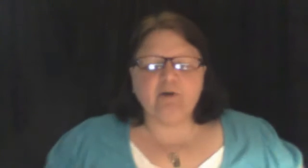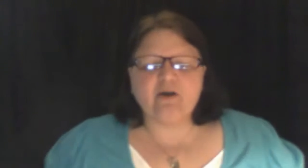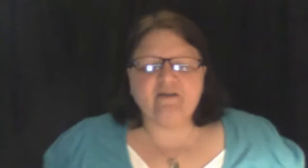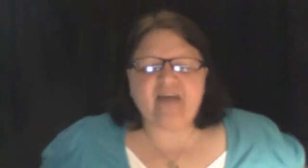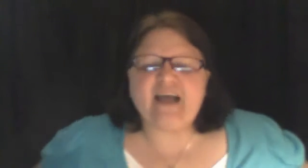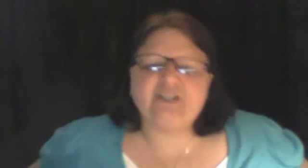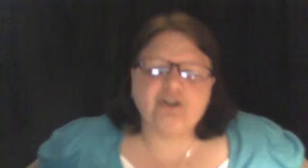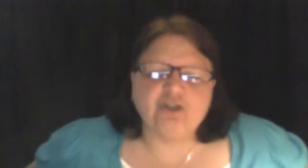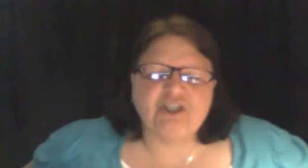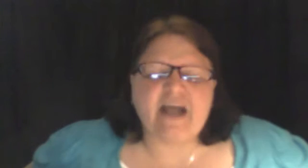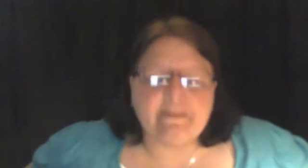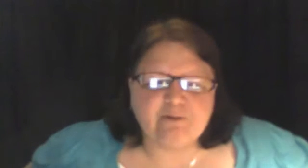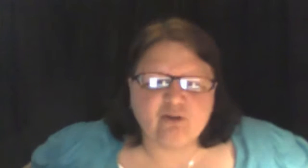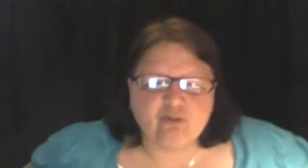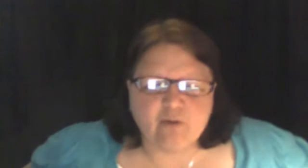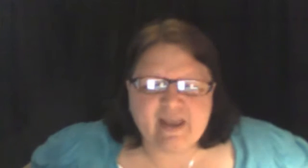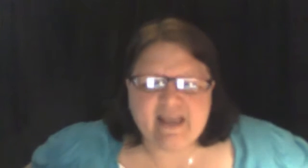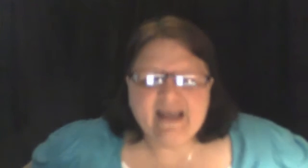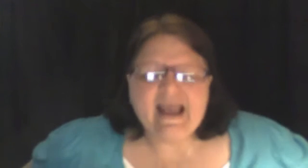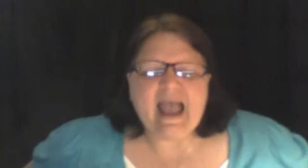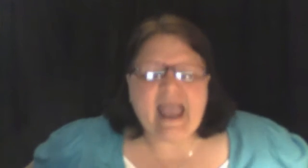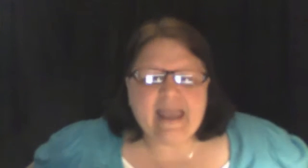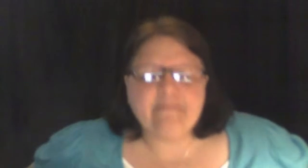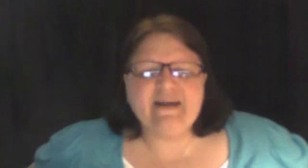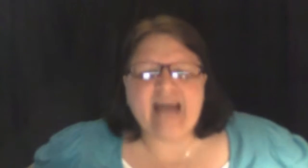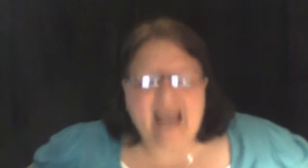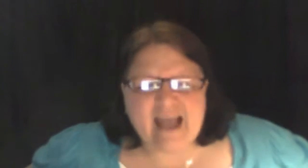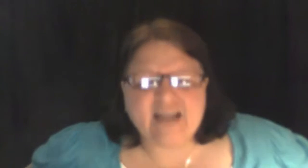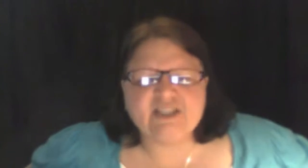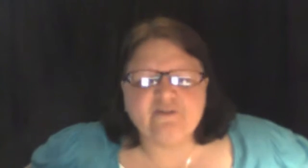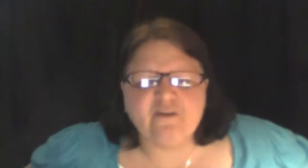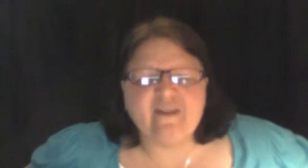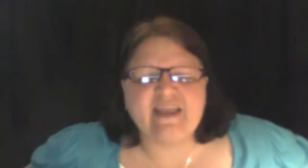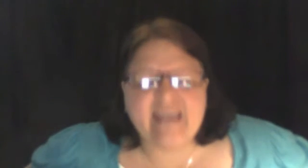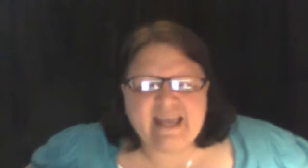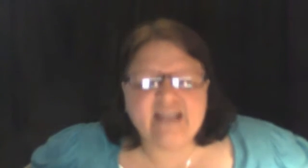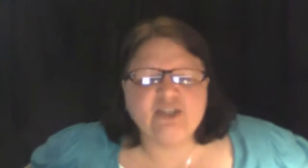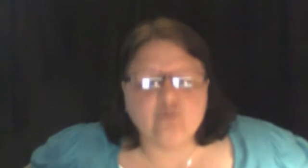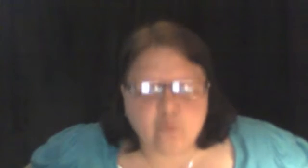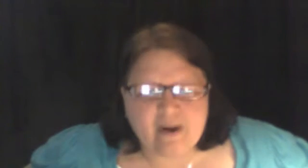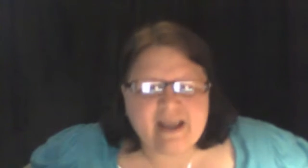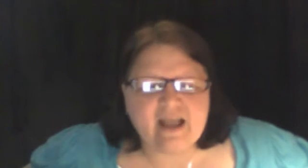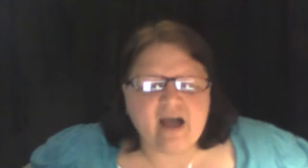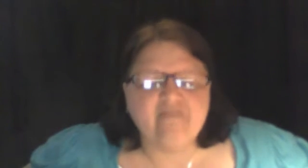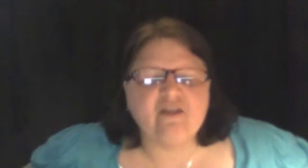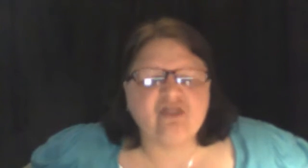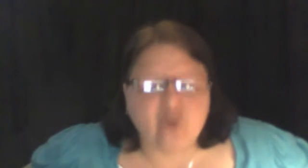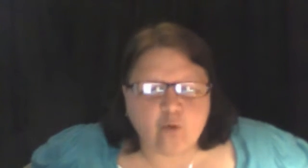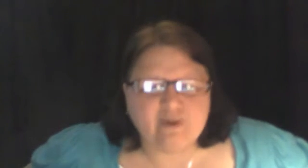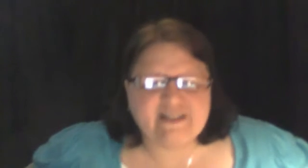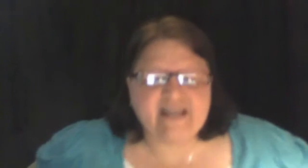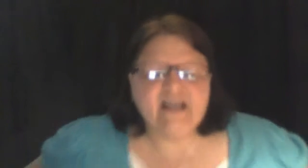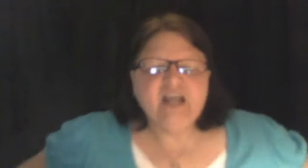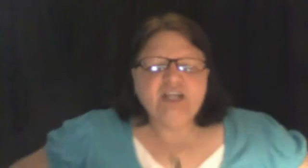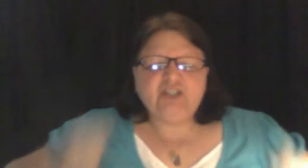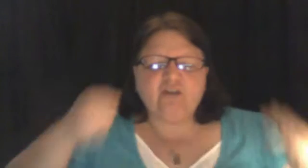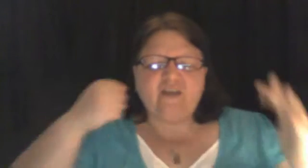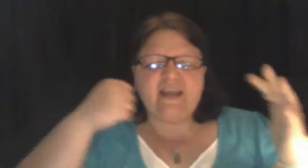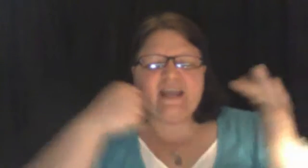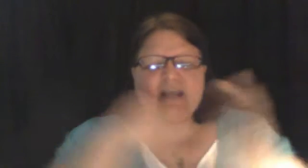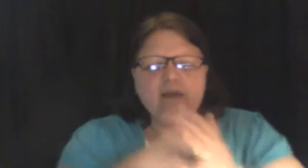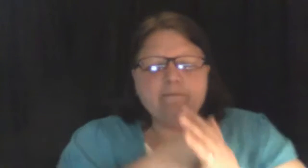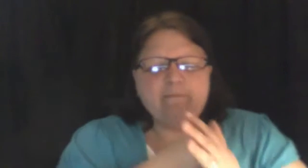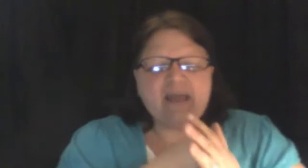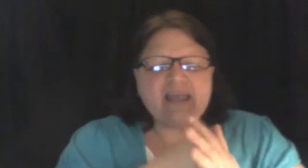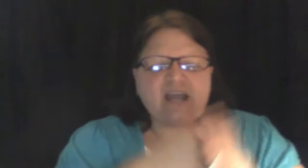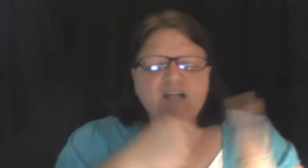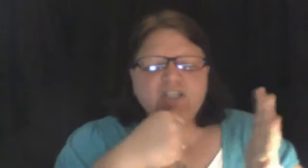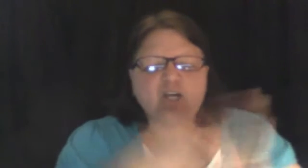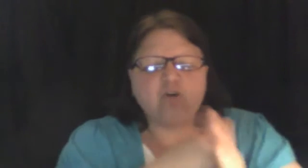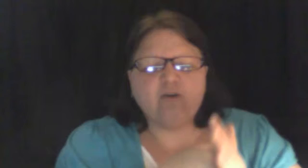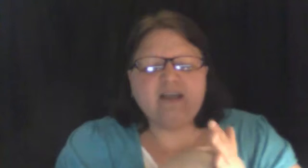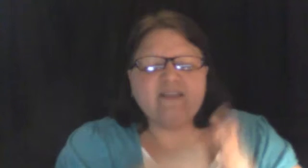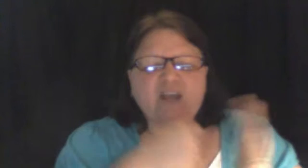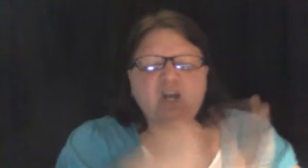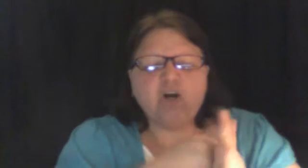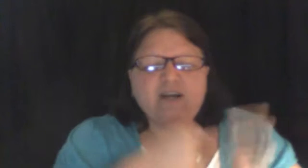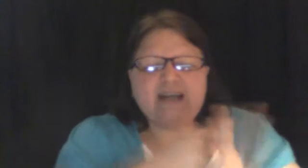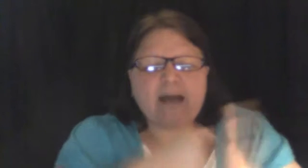book of Esther chapter three, Haman asked for the king's ring of authority so that he can make a decree that could not